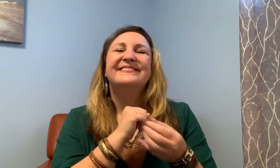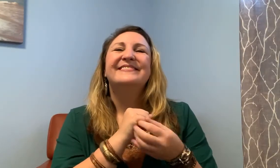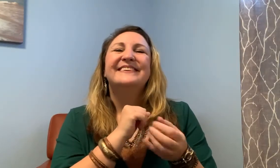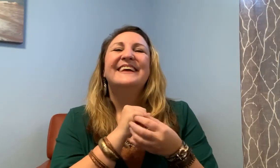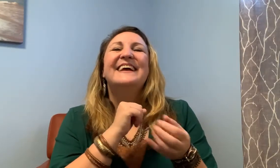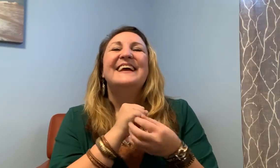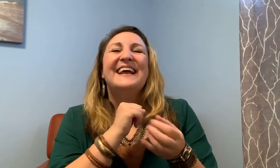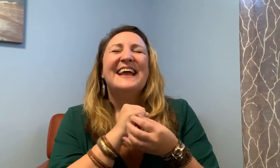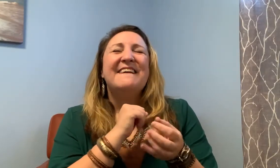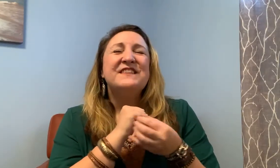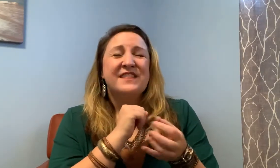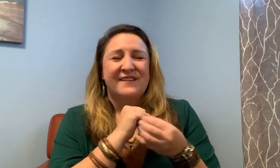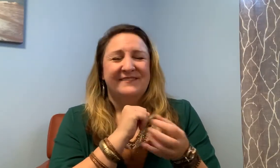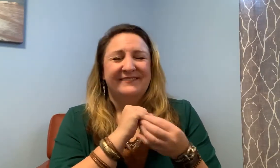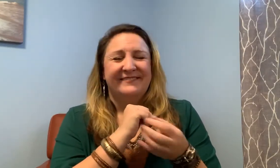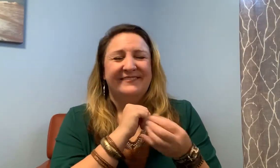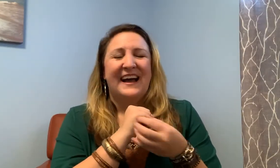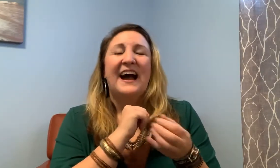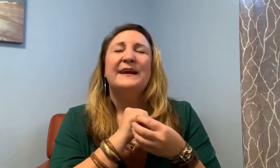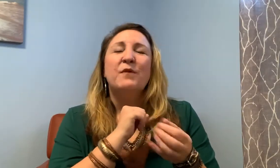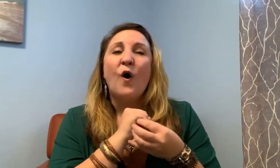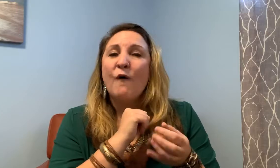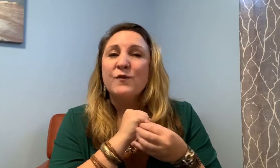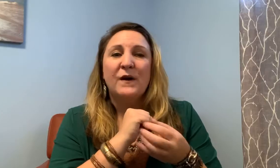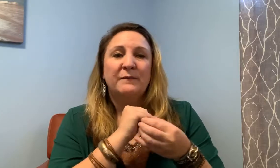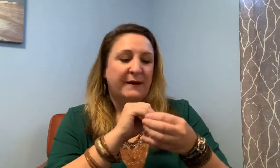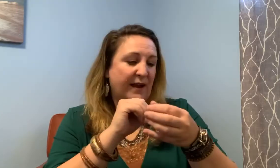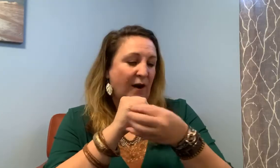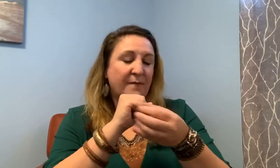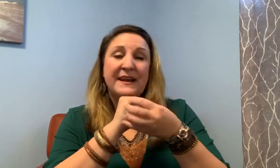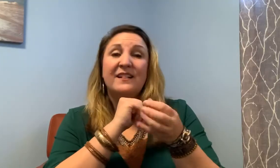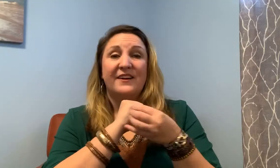even though I am overwhelmed by all my clutter